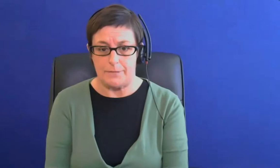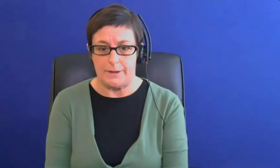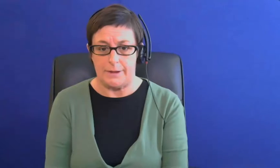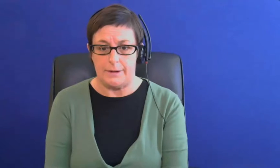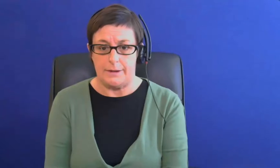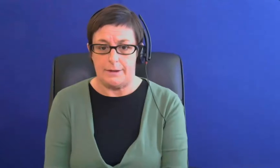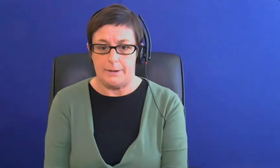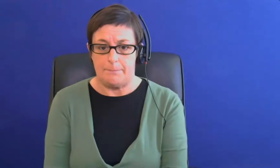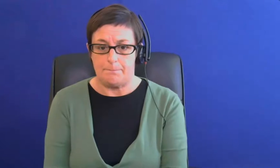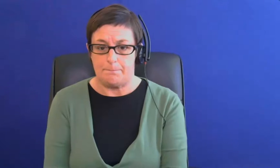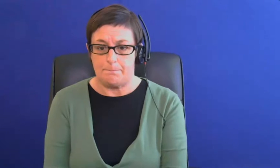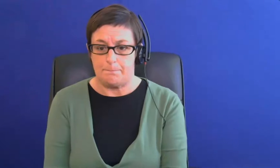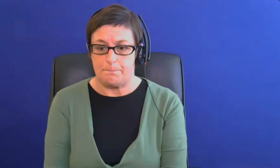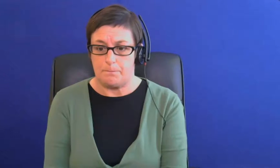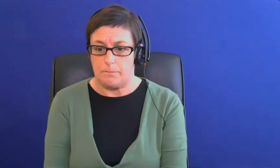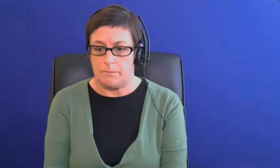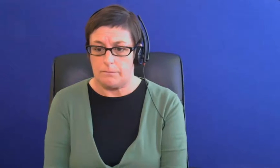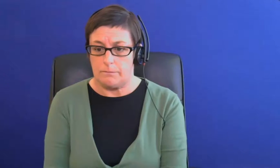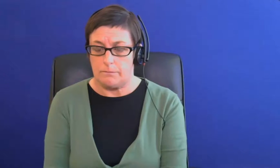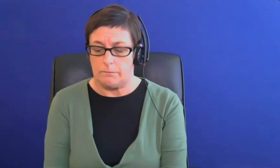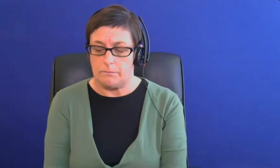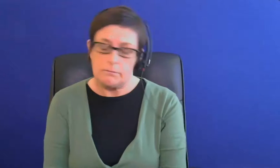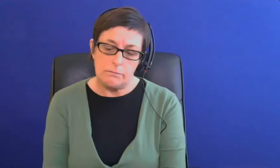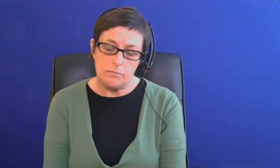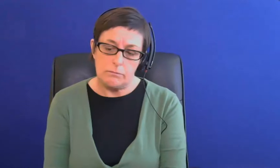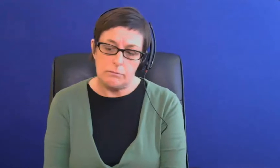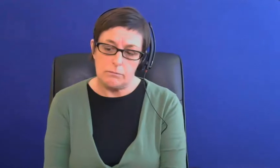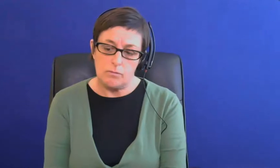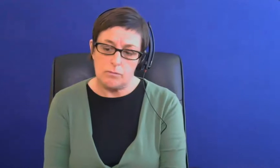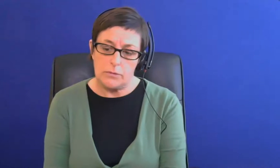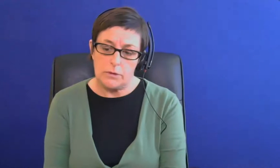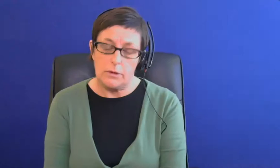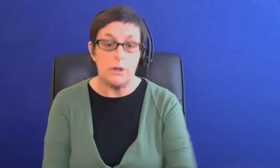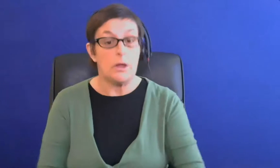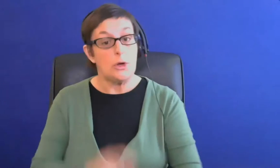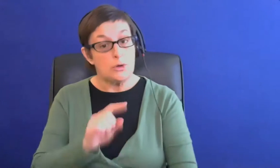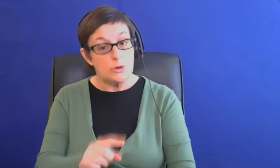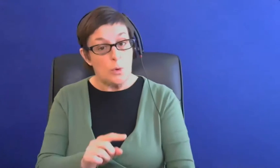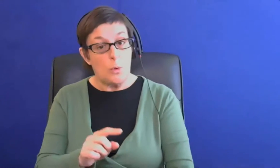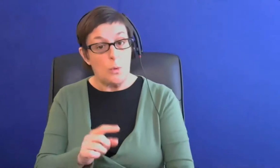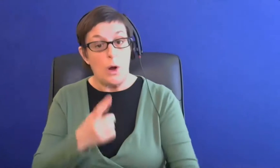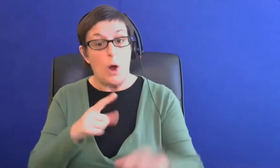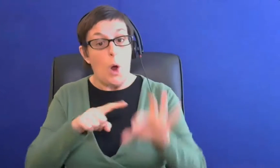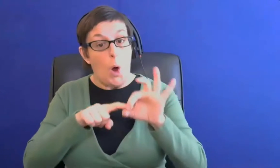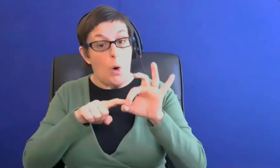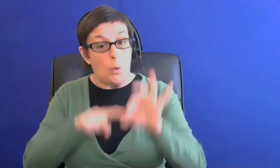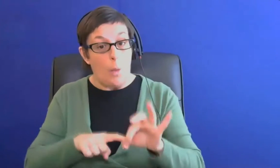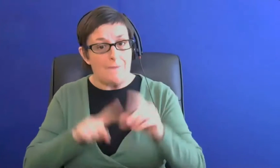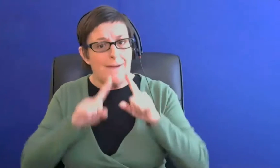so this is is it useful to get a report from um a qualified teacher of vision impairment or a qualified teacher